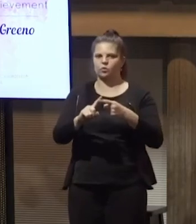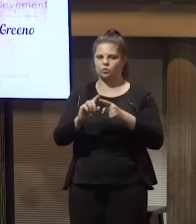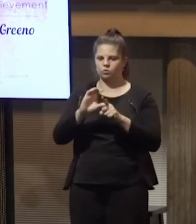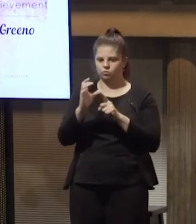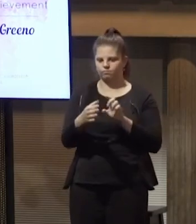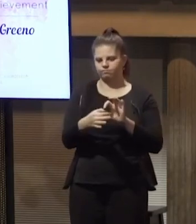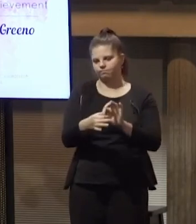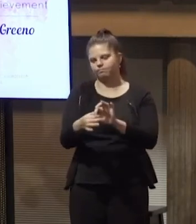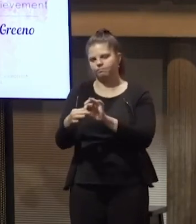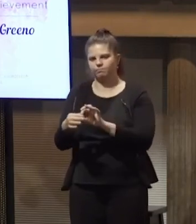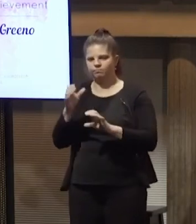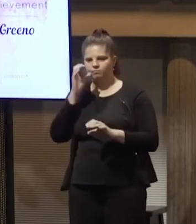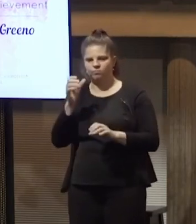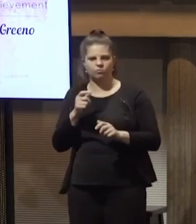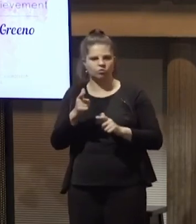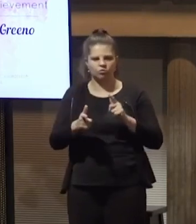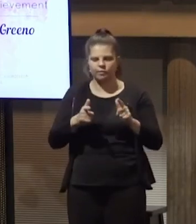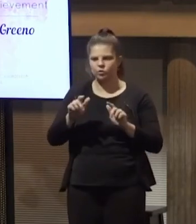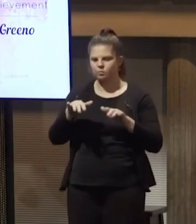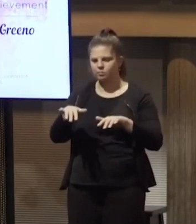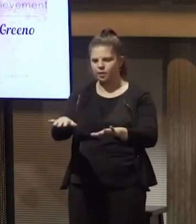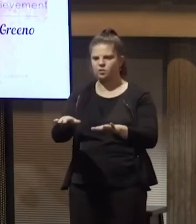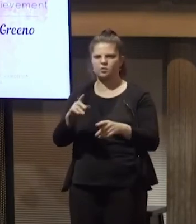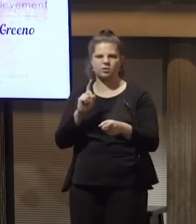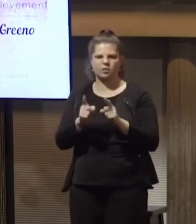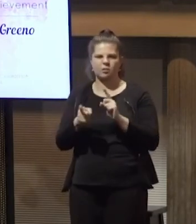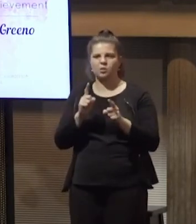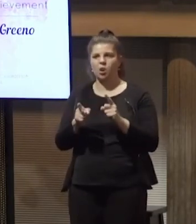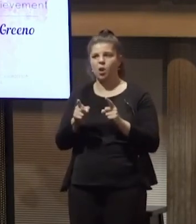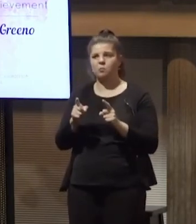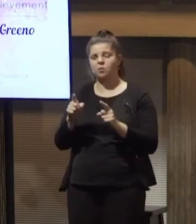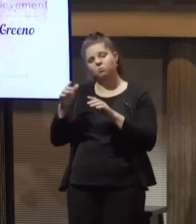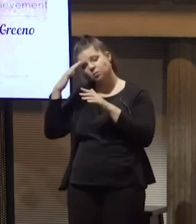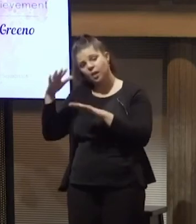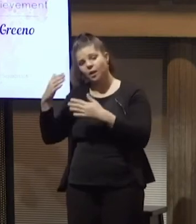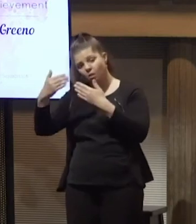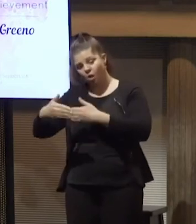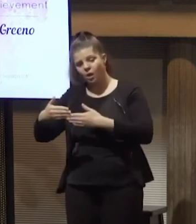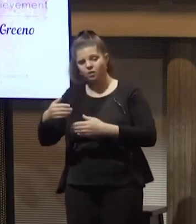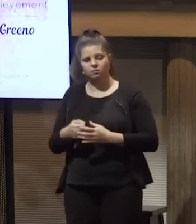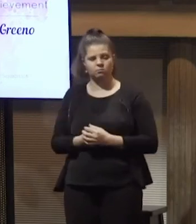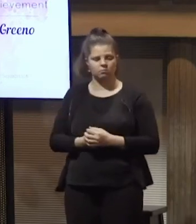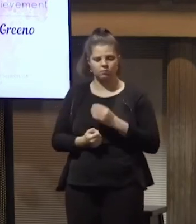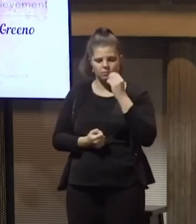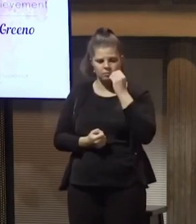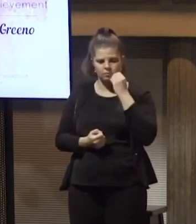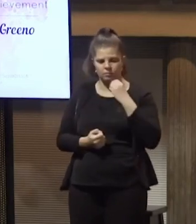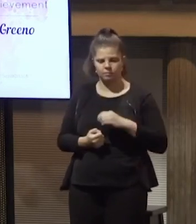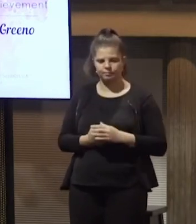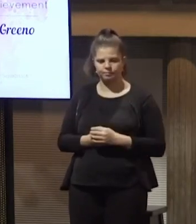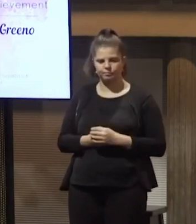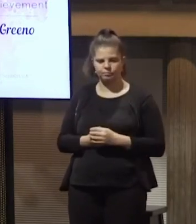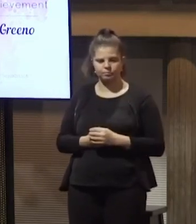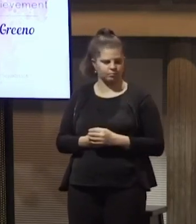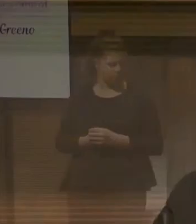by travelling to beaches at times we stay away overnight. It's part of our story of working